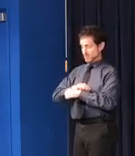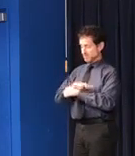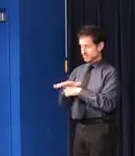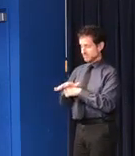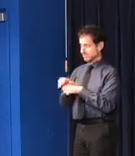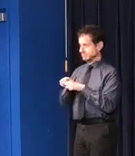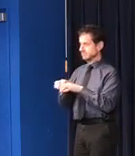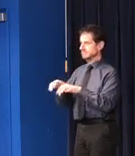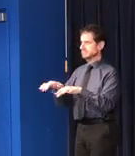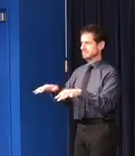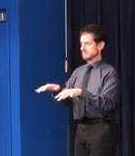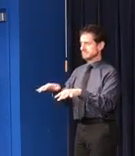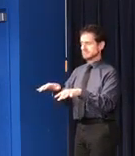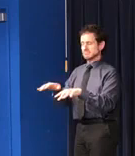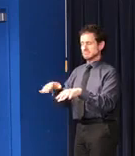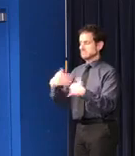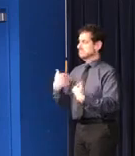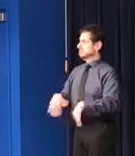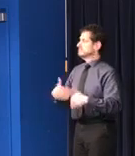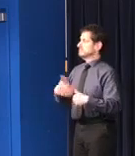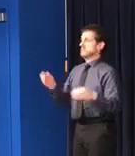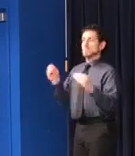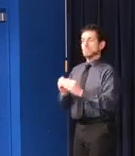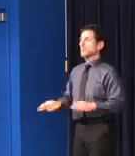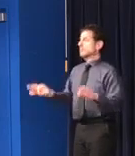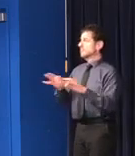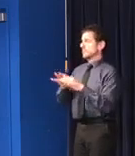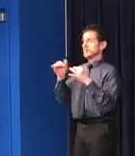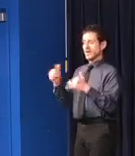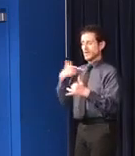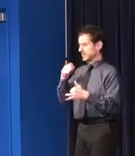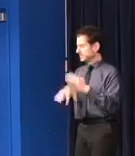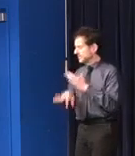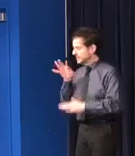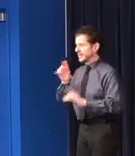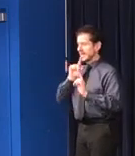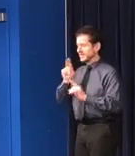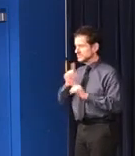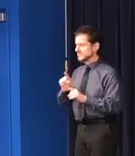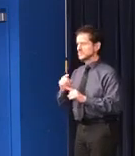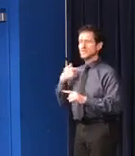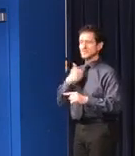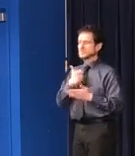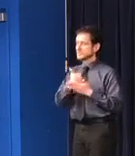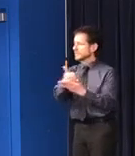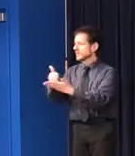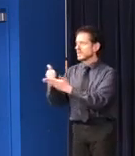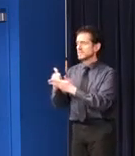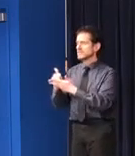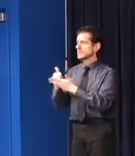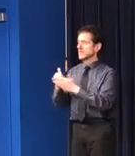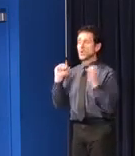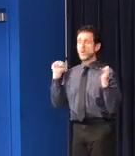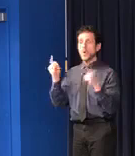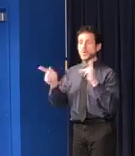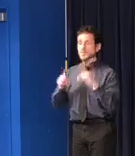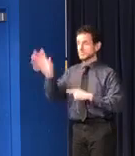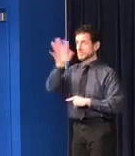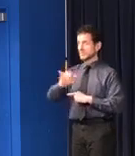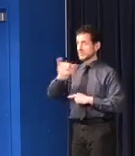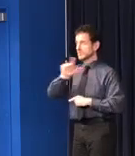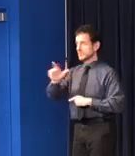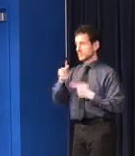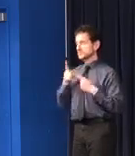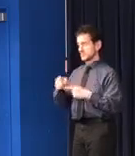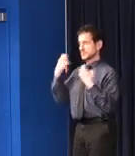But it is especially important right now that we are doing all that we can for all of our residents through this crisis.